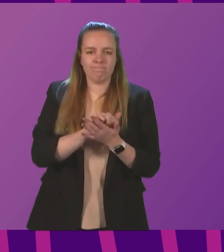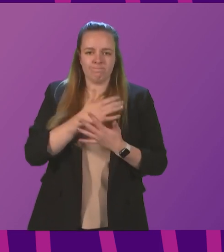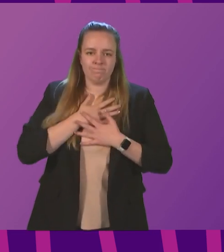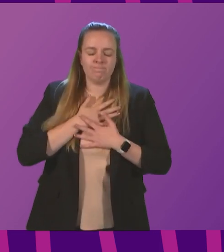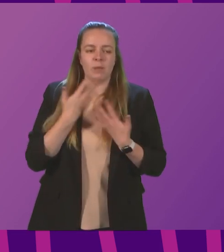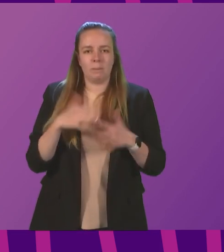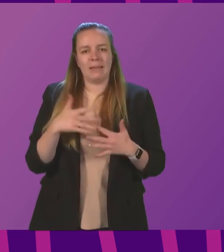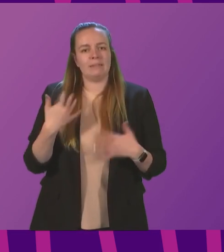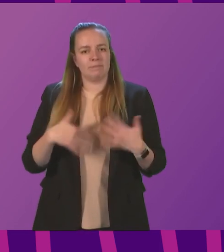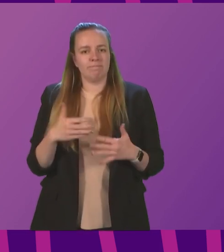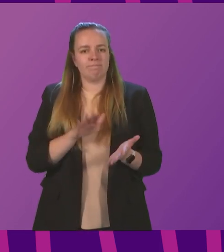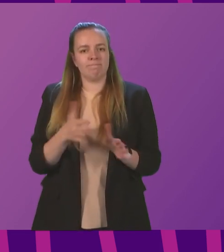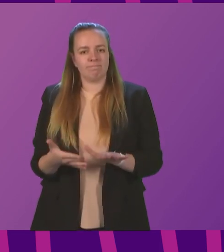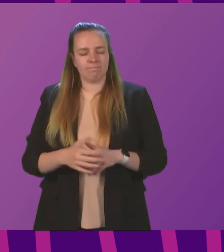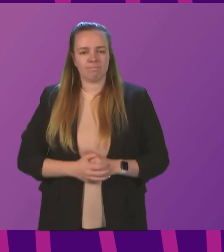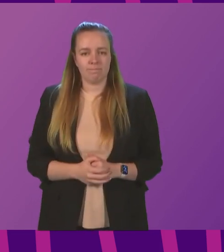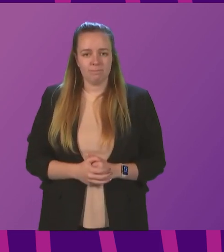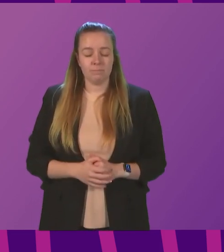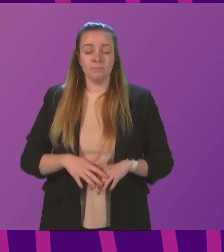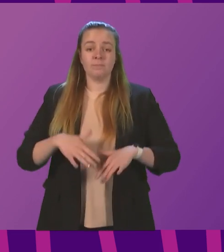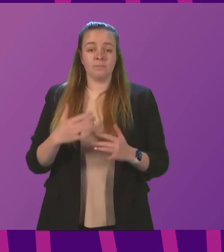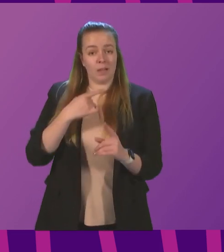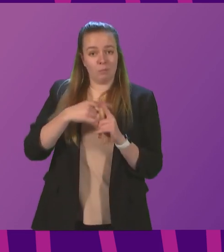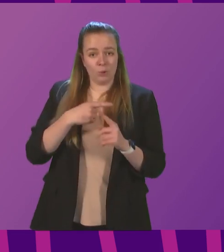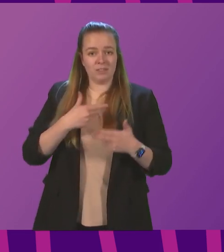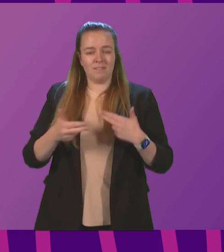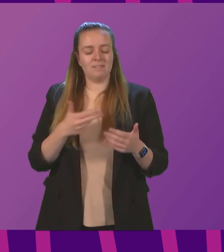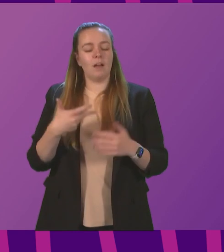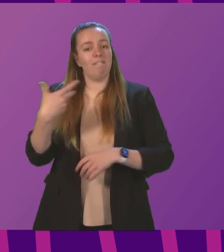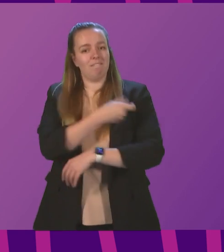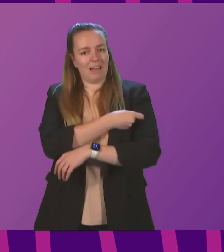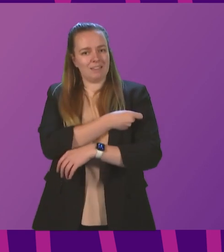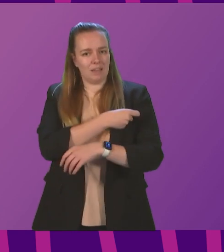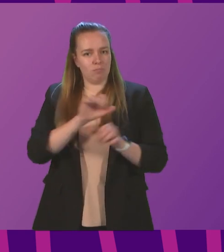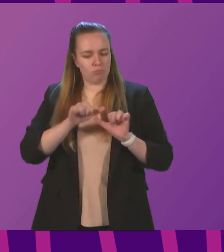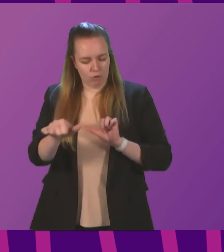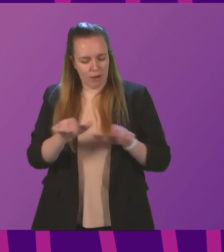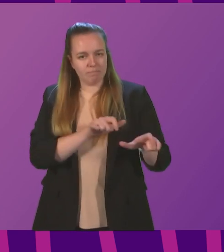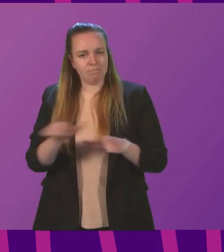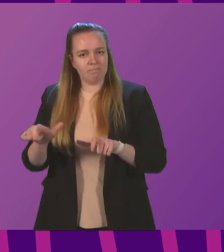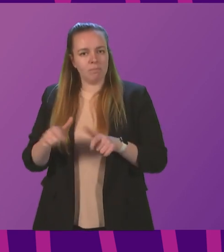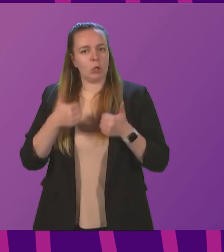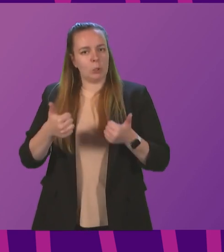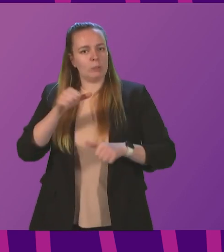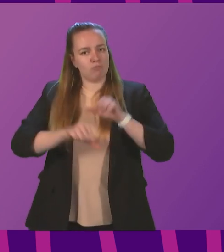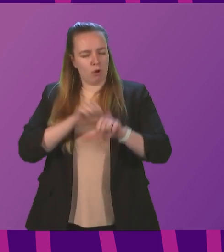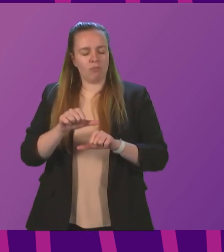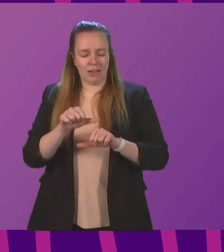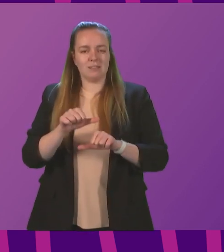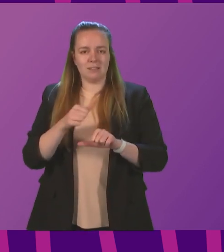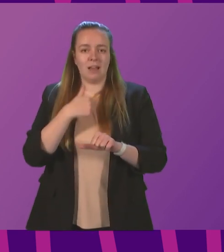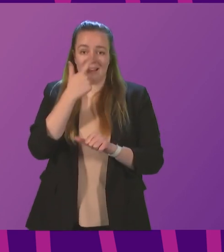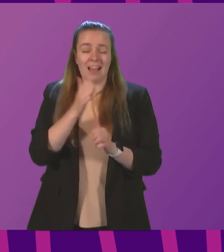lost a loved one. More positively, the vaccination programme continues to make very good progress. I can confirm that